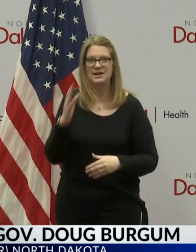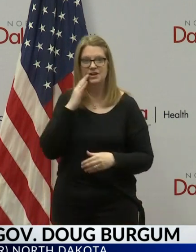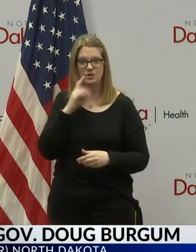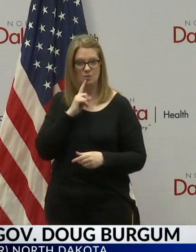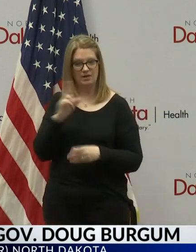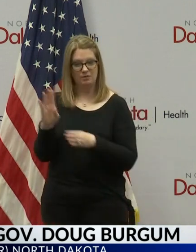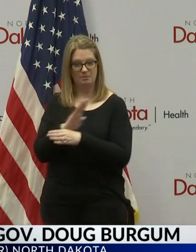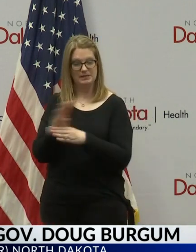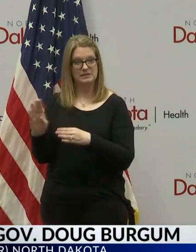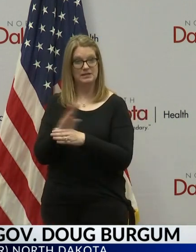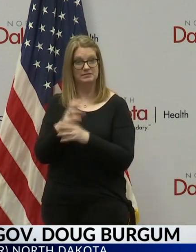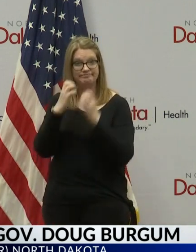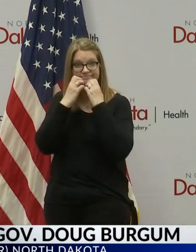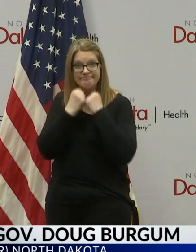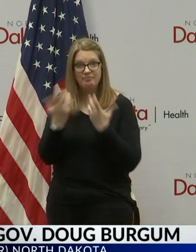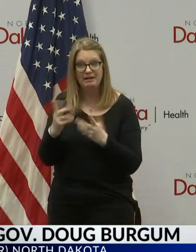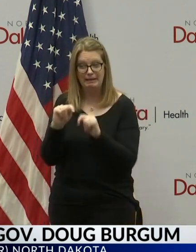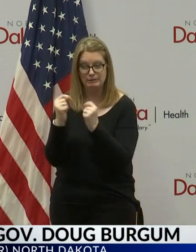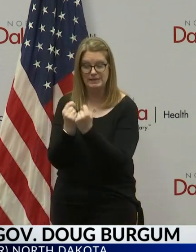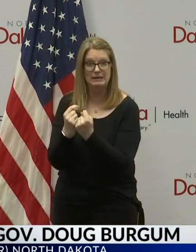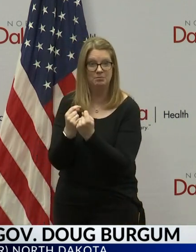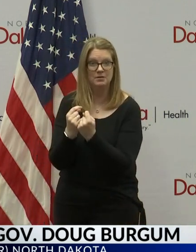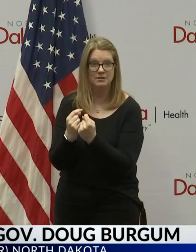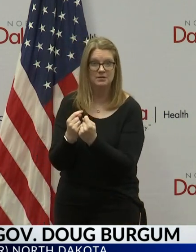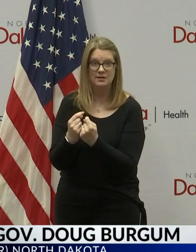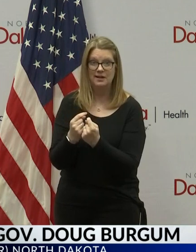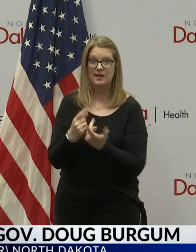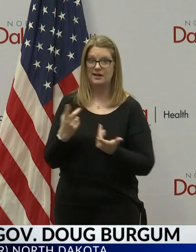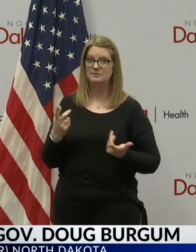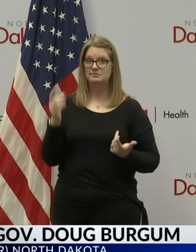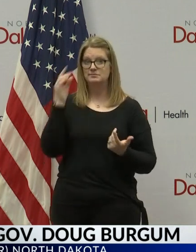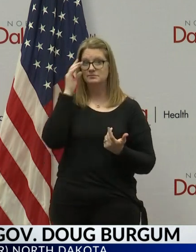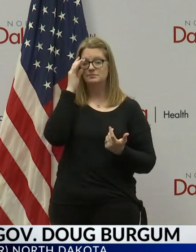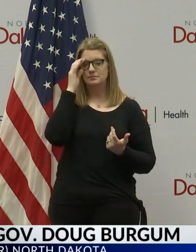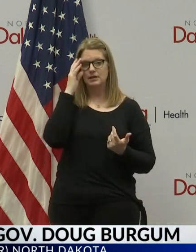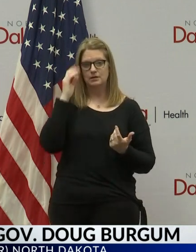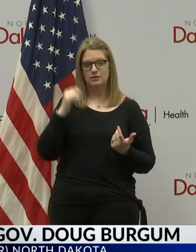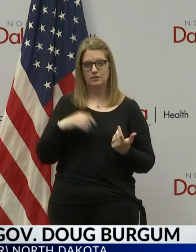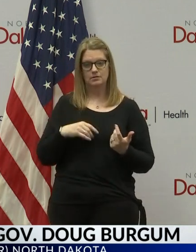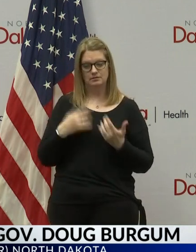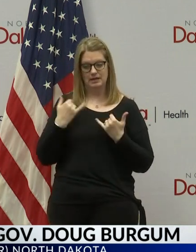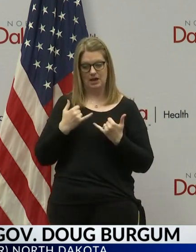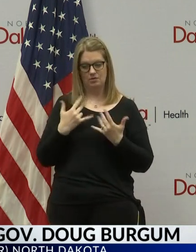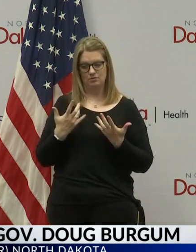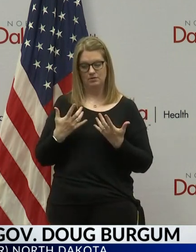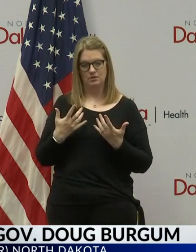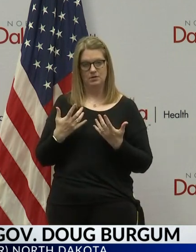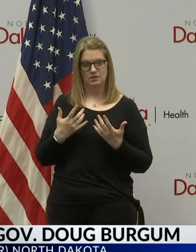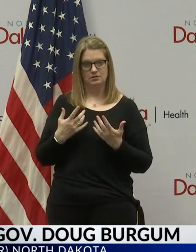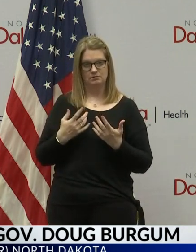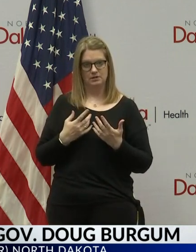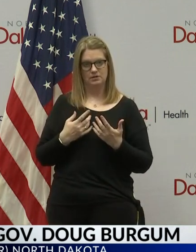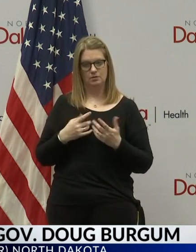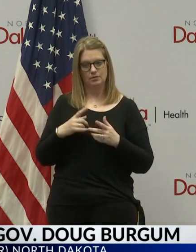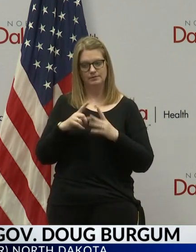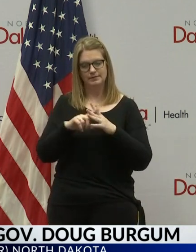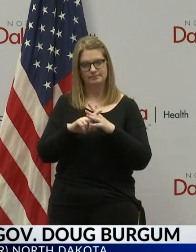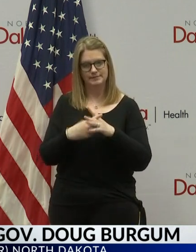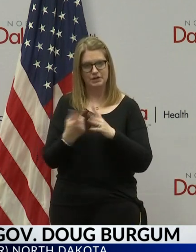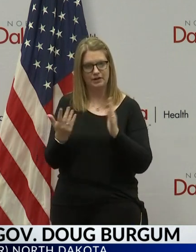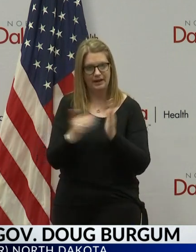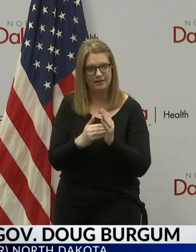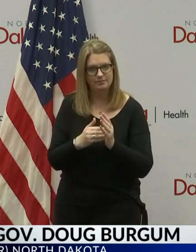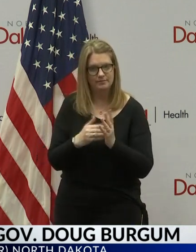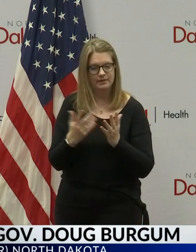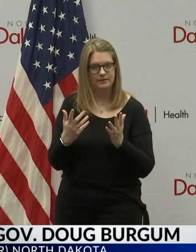members in this environment, and that's absolutely true when you're in an environment which we will likely return to where you've got a